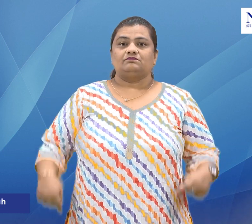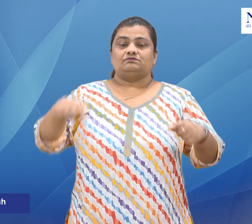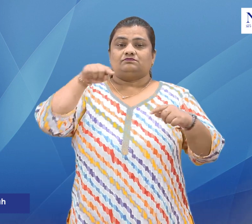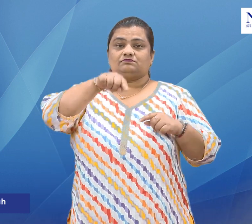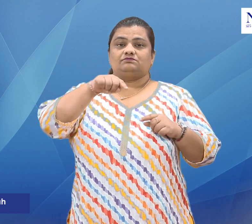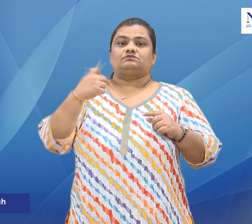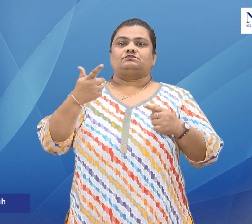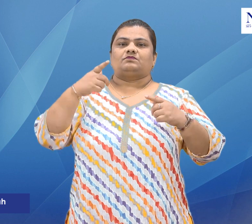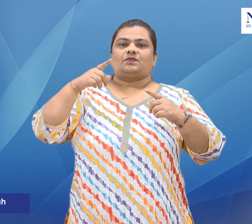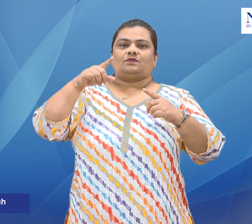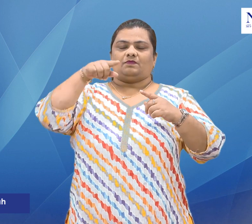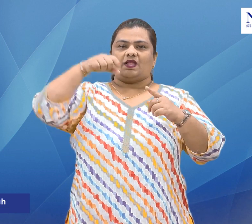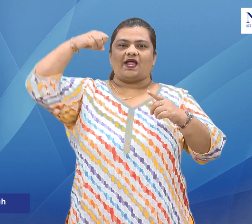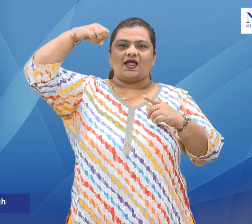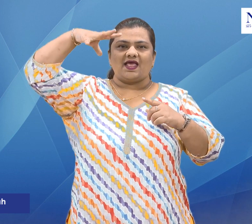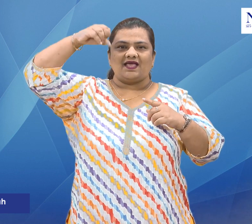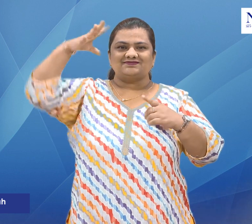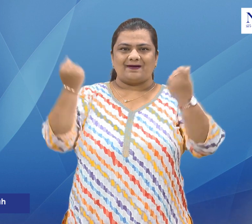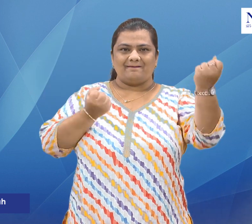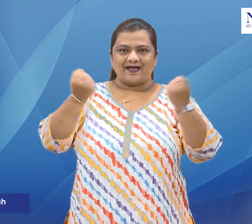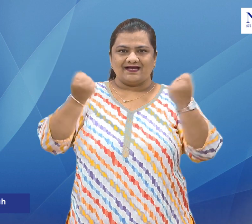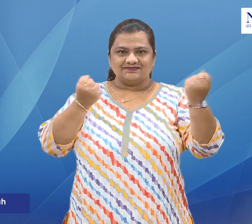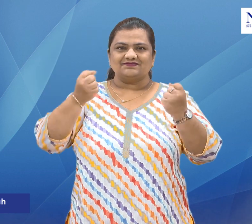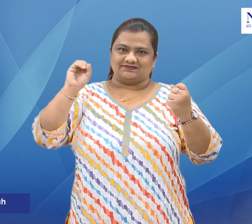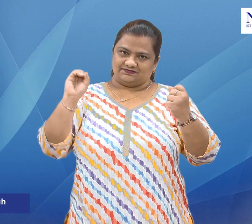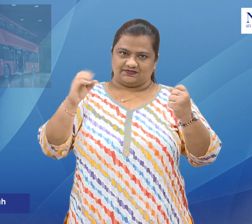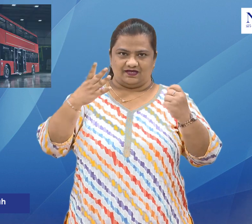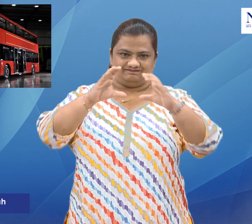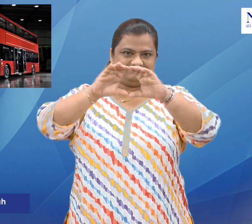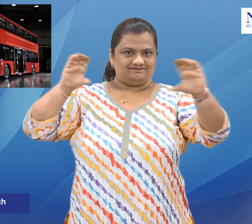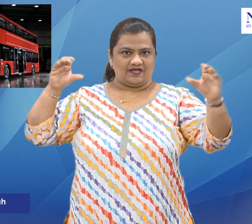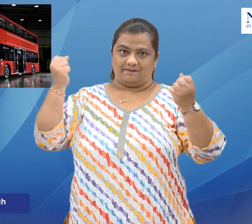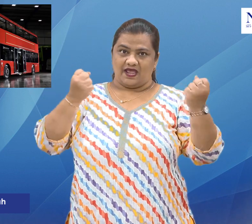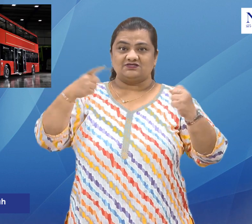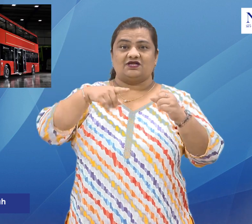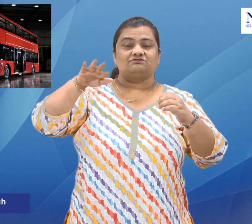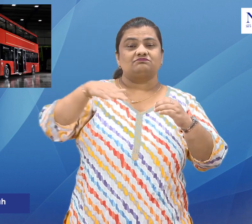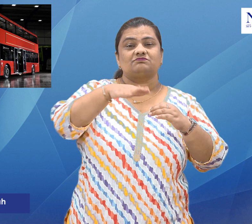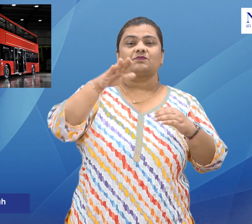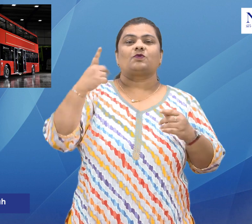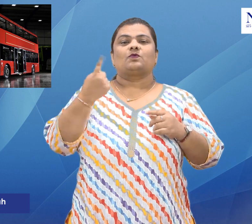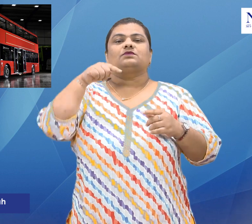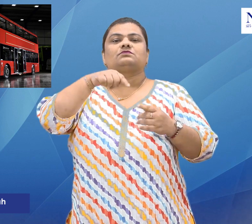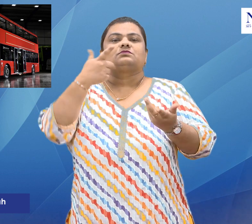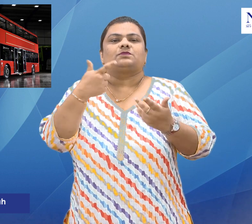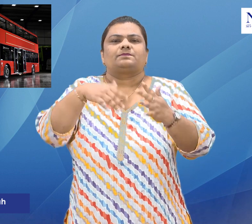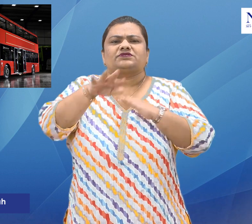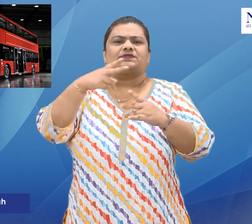Electric commercial vehicle manufacturer Switch Mobility said it planned to unveil its maiden 12-metre